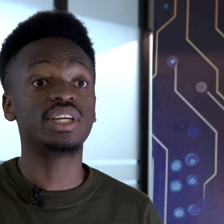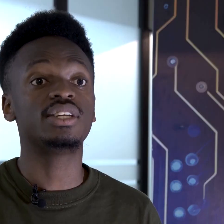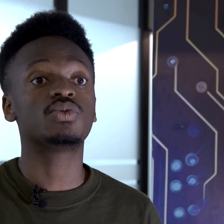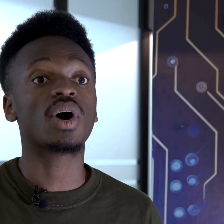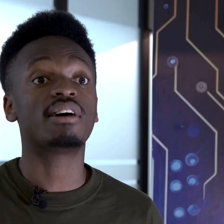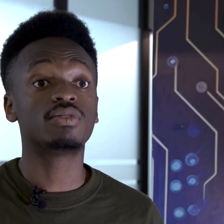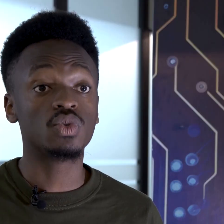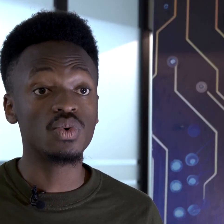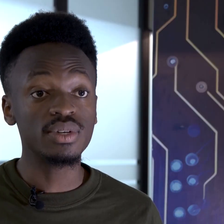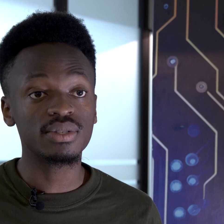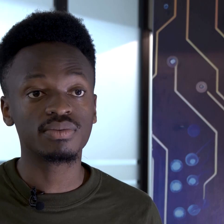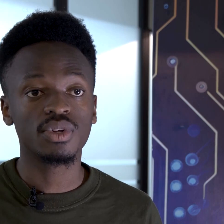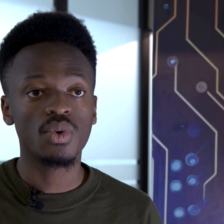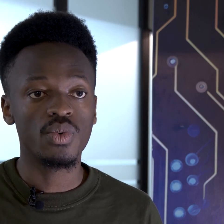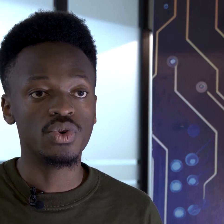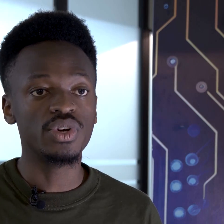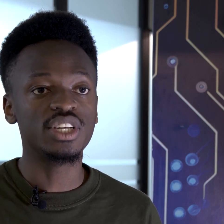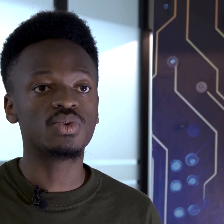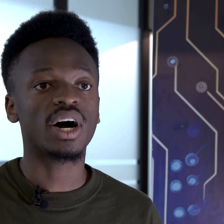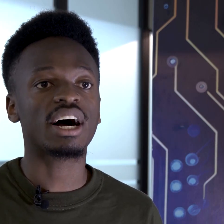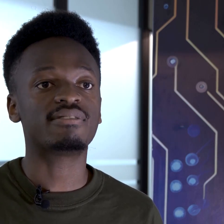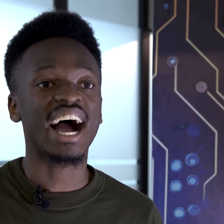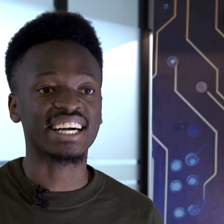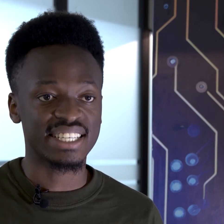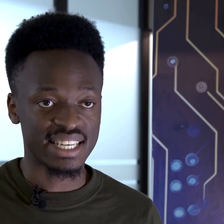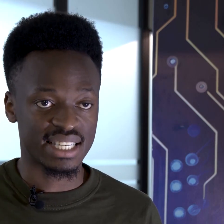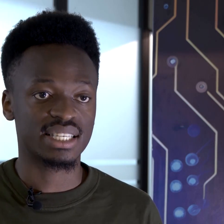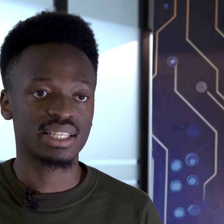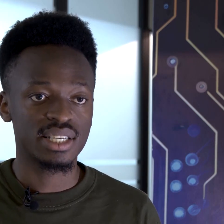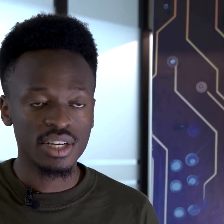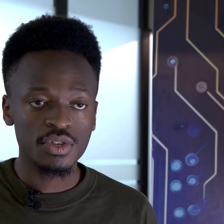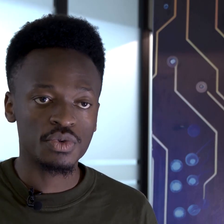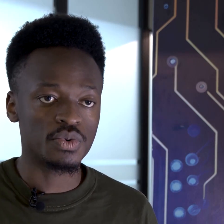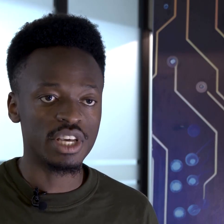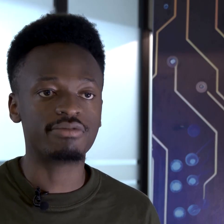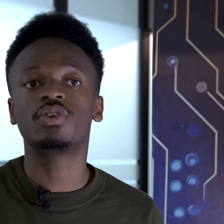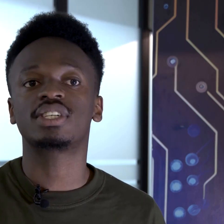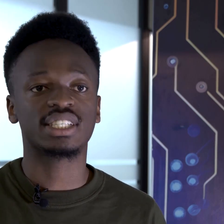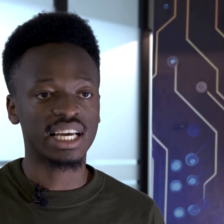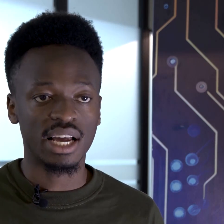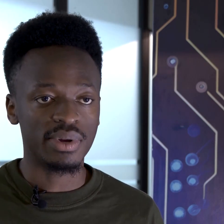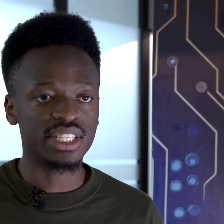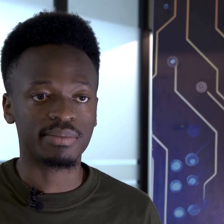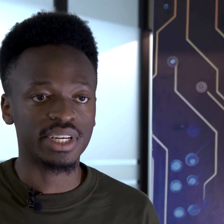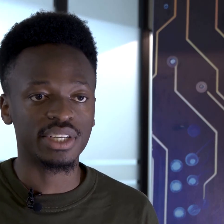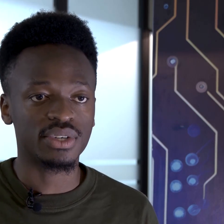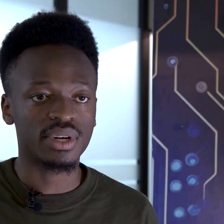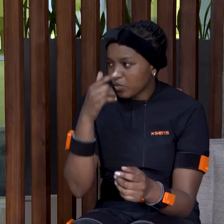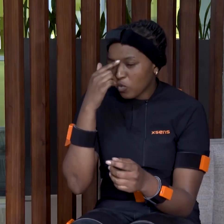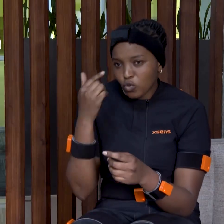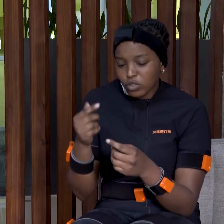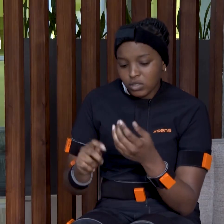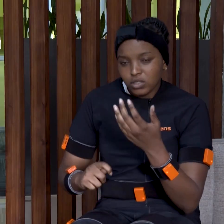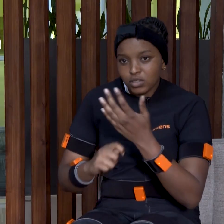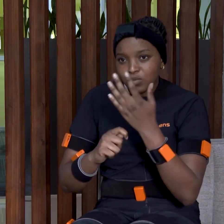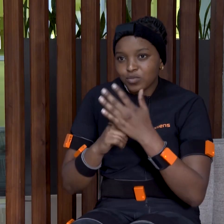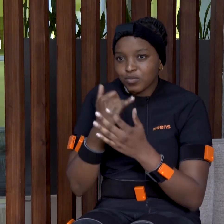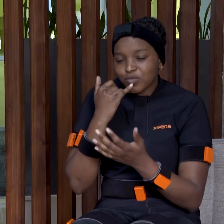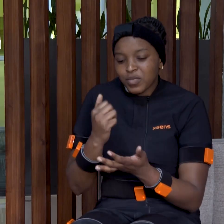need to have tools. We do need to have access to, if not sign language interpretation. Eshanali told